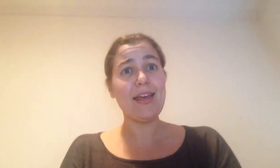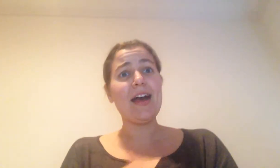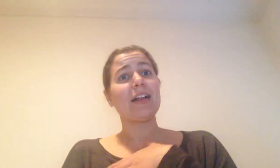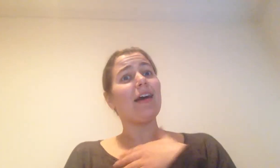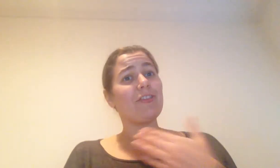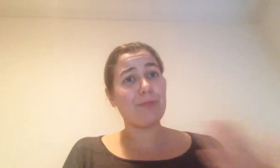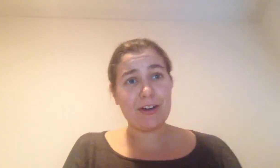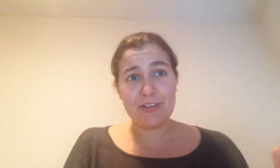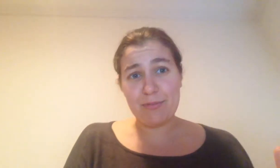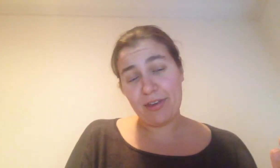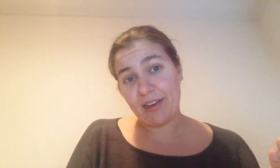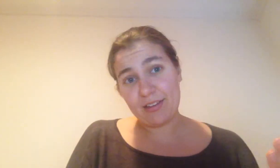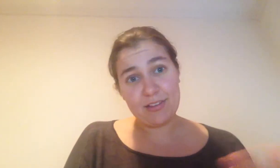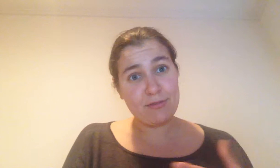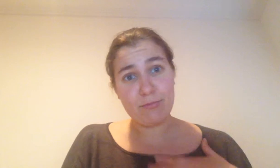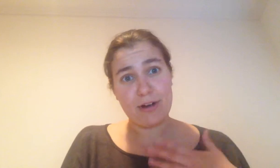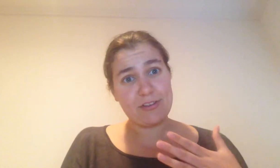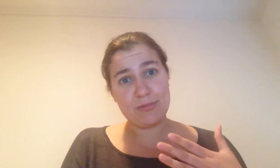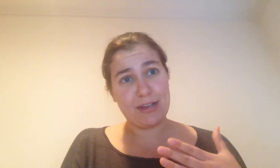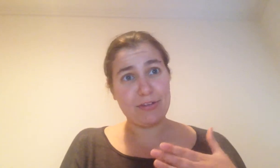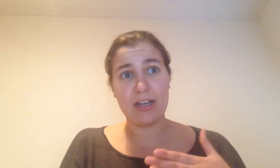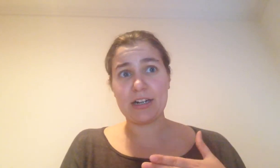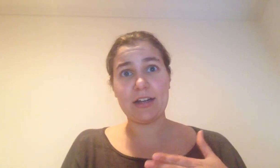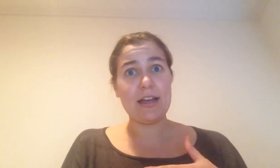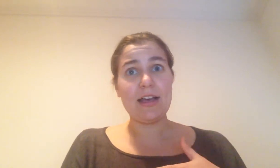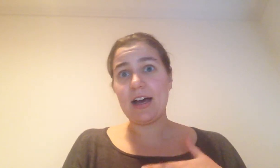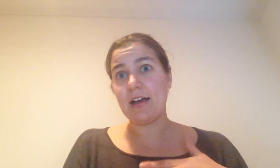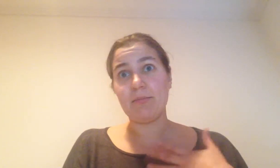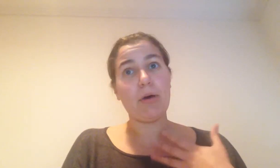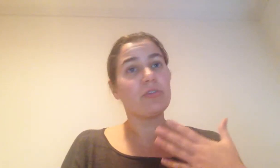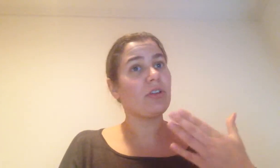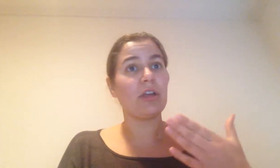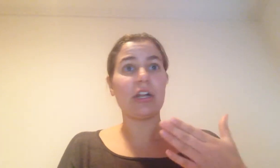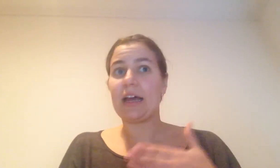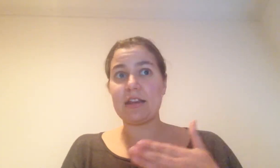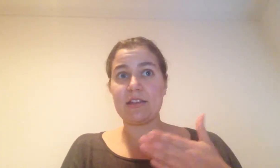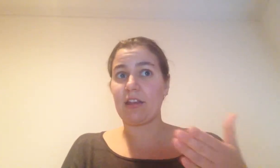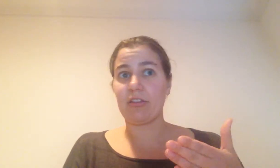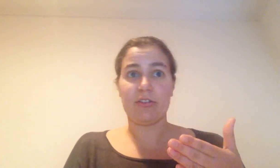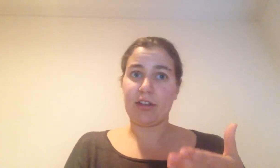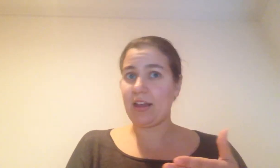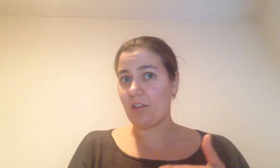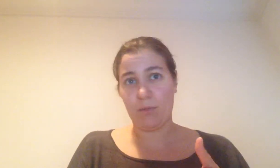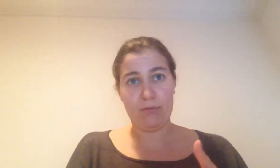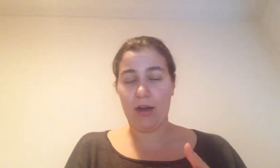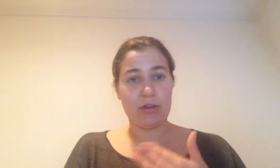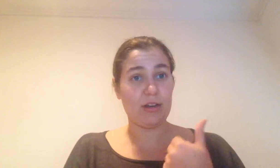Lots of Marxism stuff here. Post-colonial ideas and concerns can easily be found in